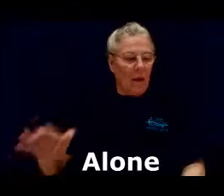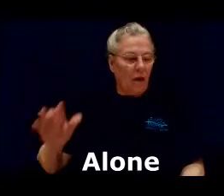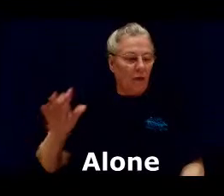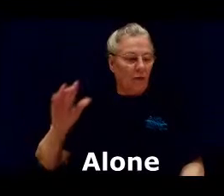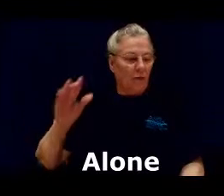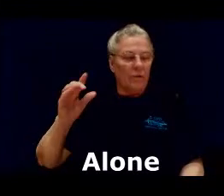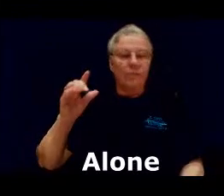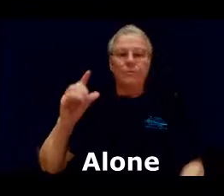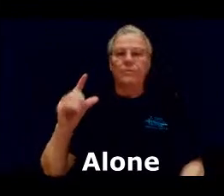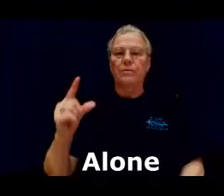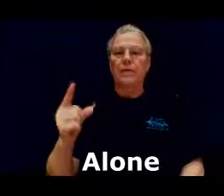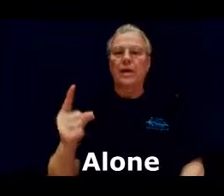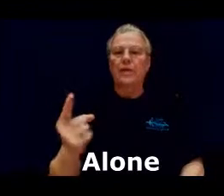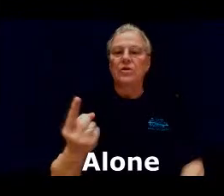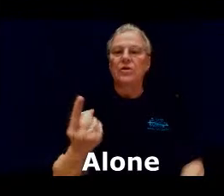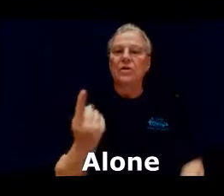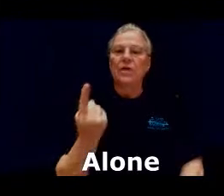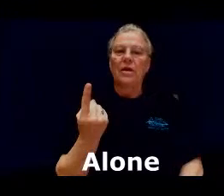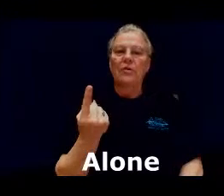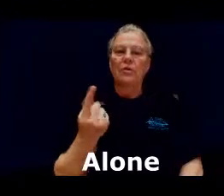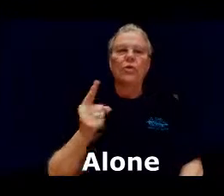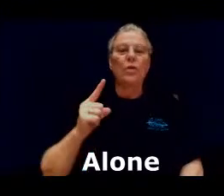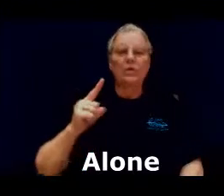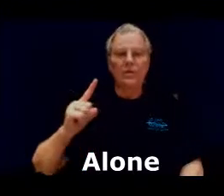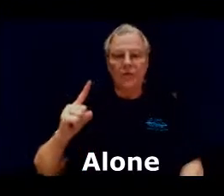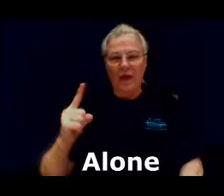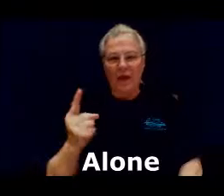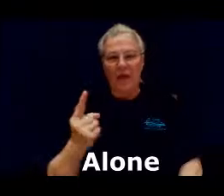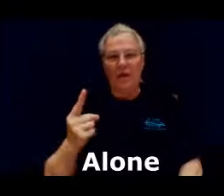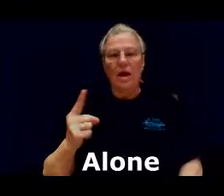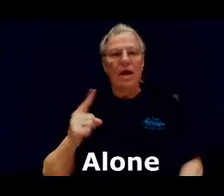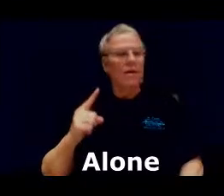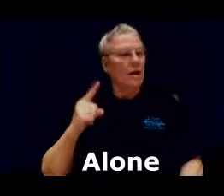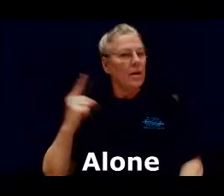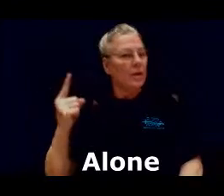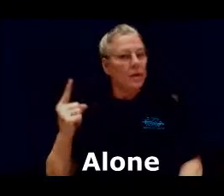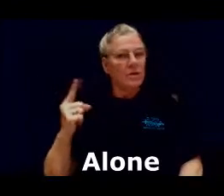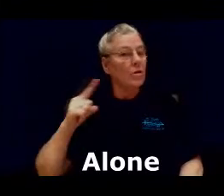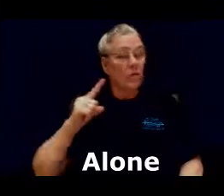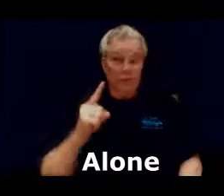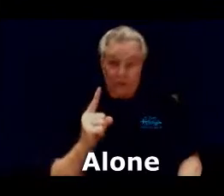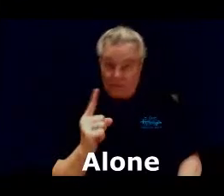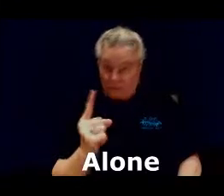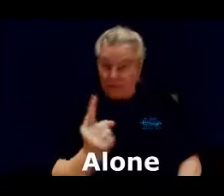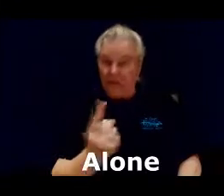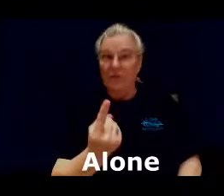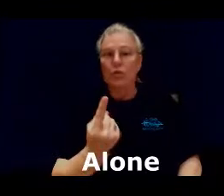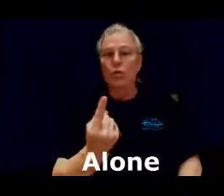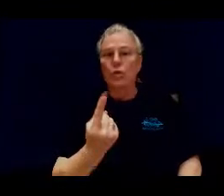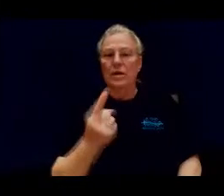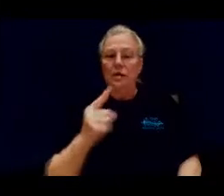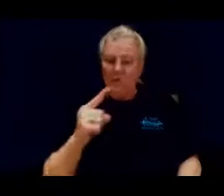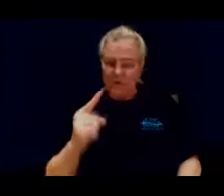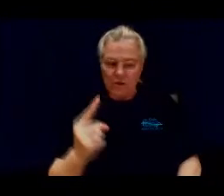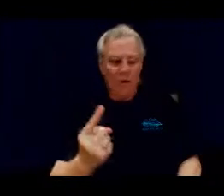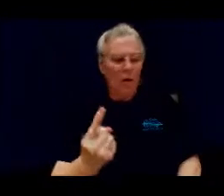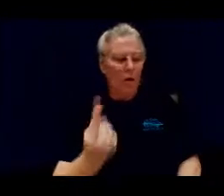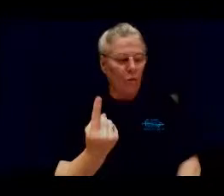alone and it's just kind of a twist of the hand not a big circle just a little twist it's just alone